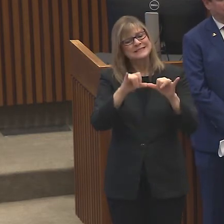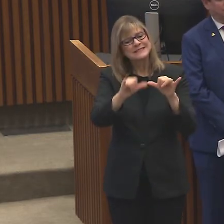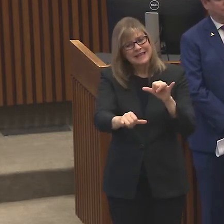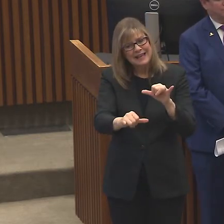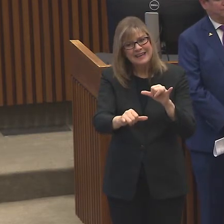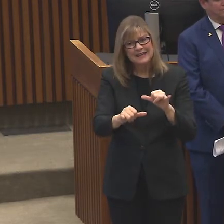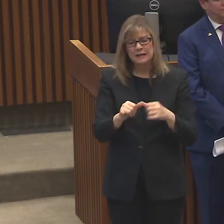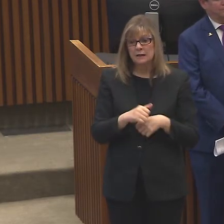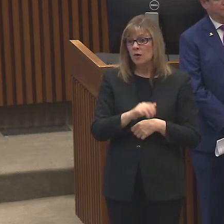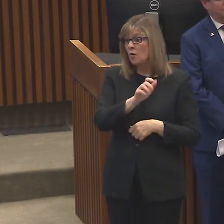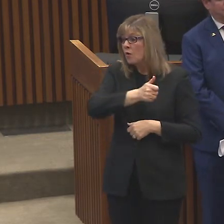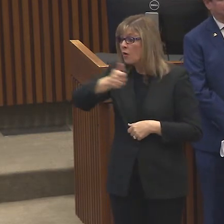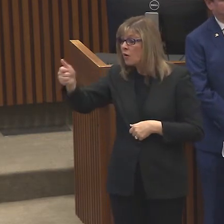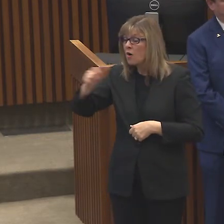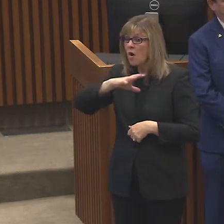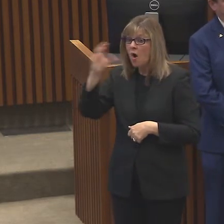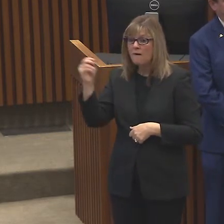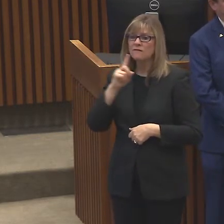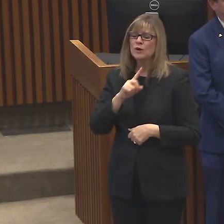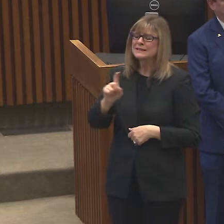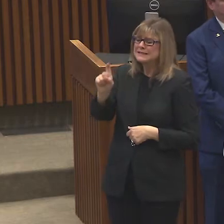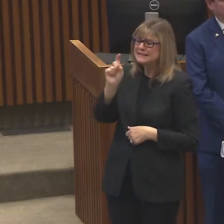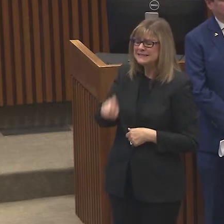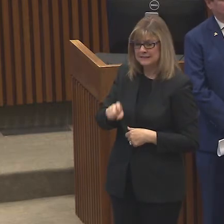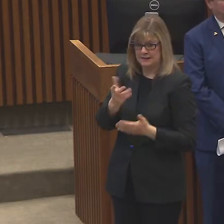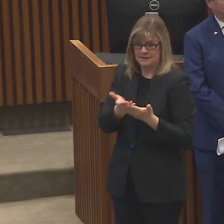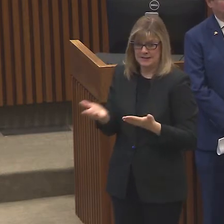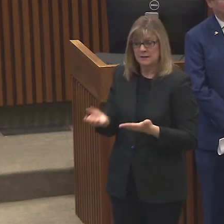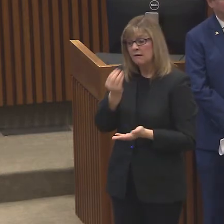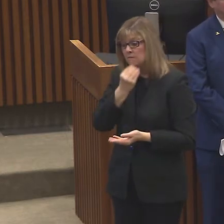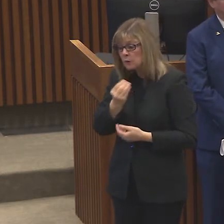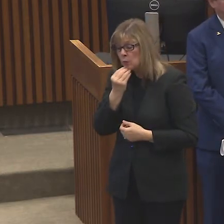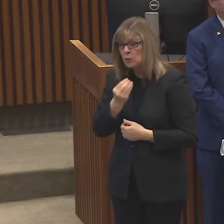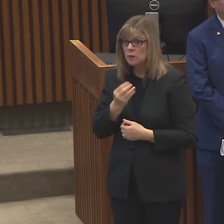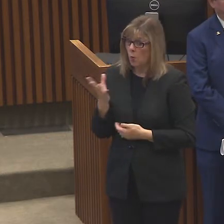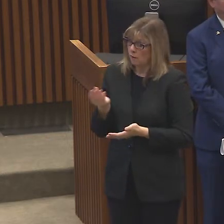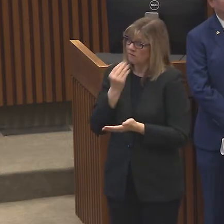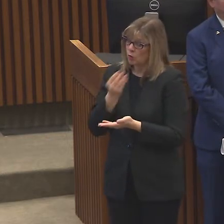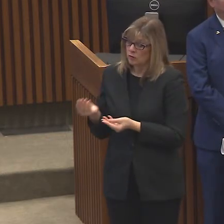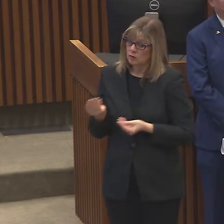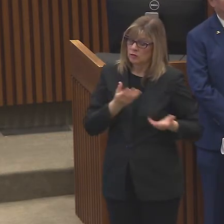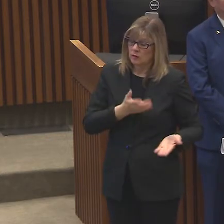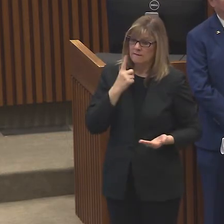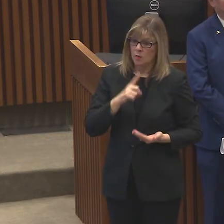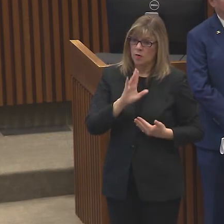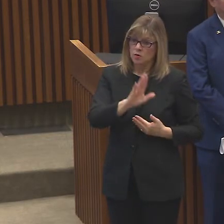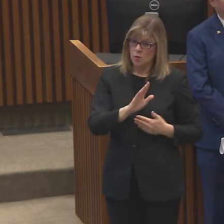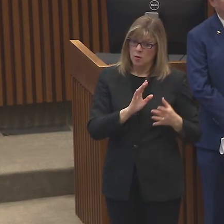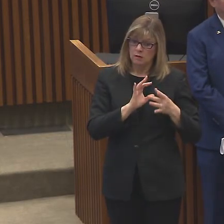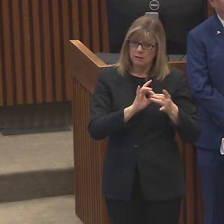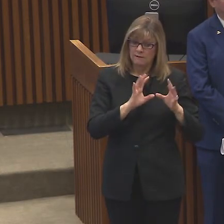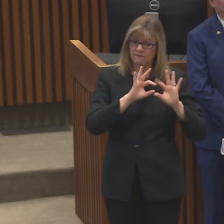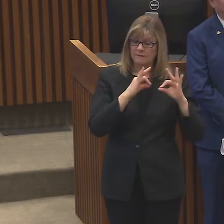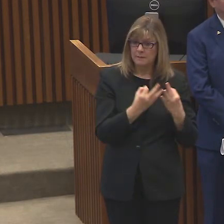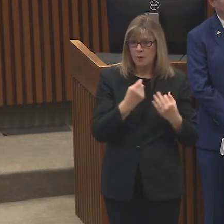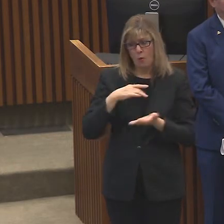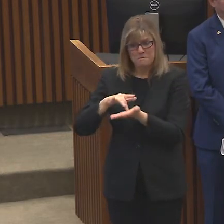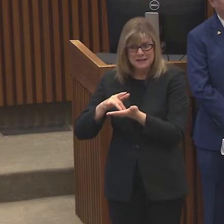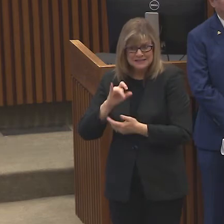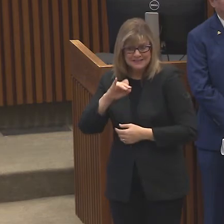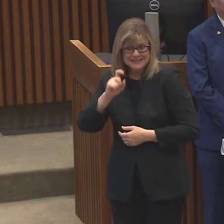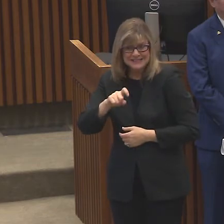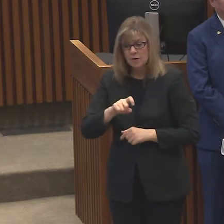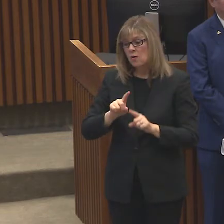only for essential items. Get food. Get a relative food or medicine as needed. Go to the